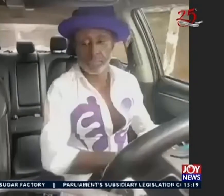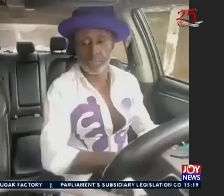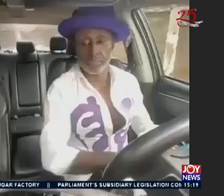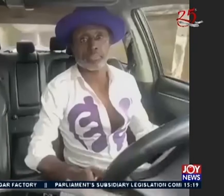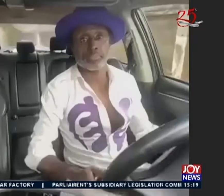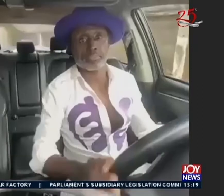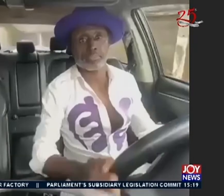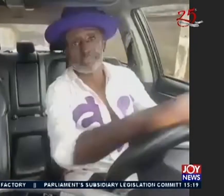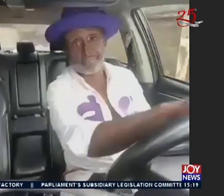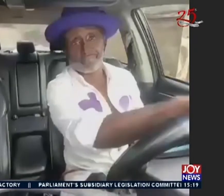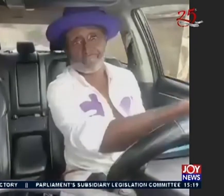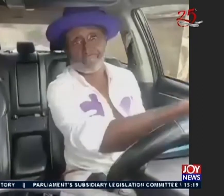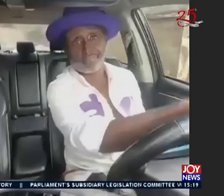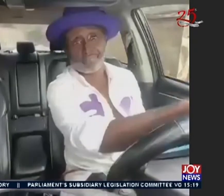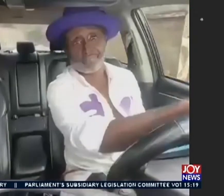always a pleasure. Good to see you.